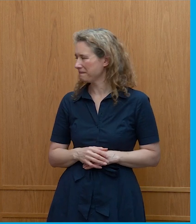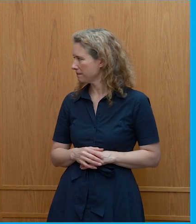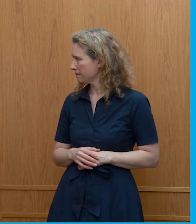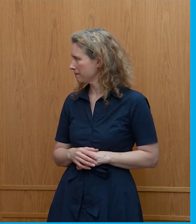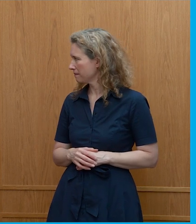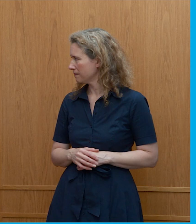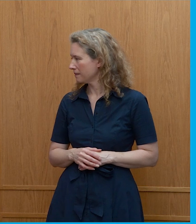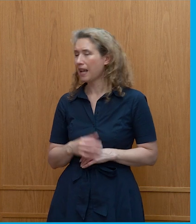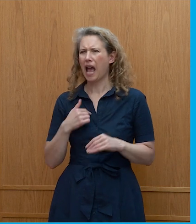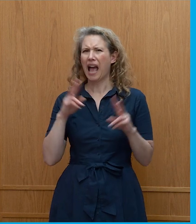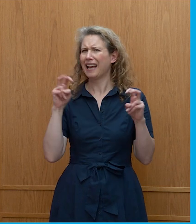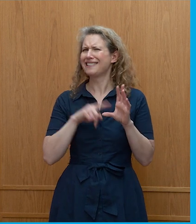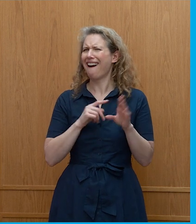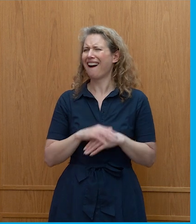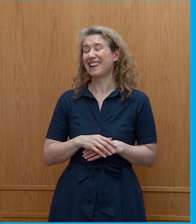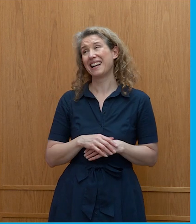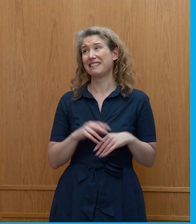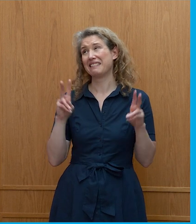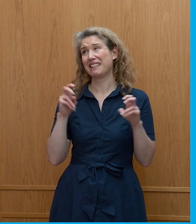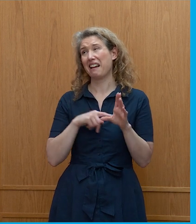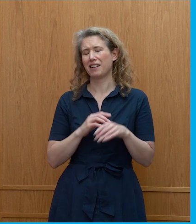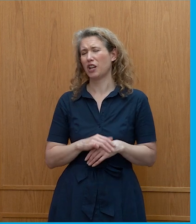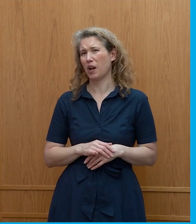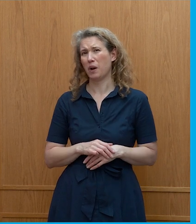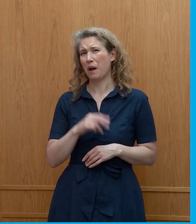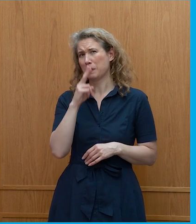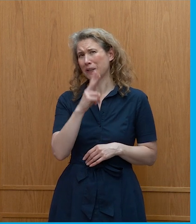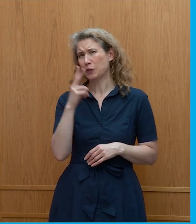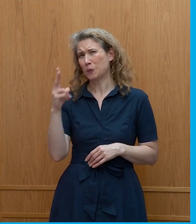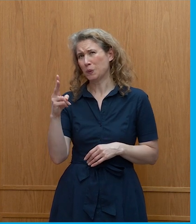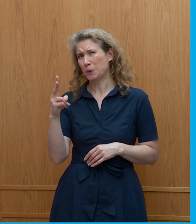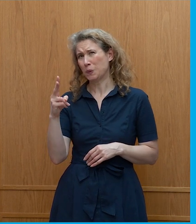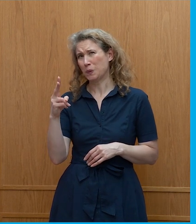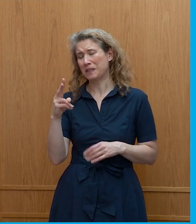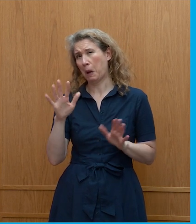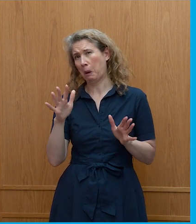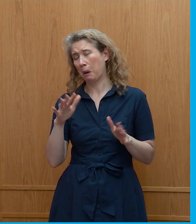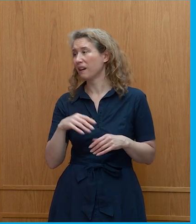I'm not that young. I'd like to think I'm still young, but I mean, I'm only 22, so... Hold on, sir.